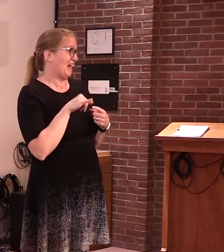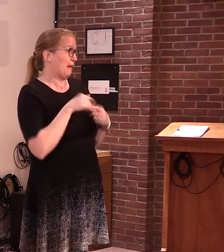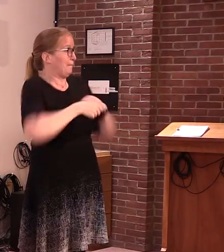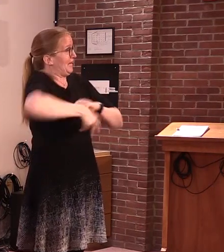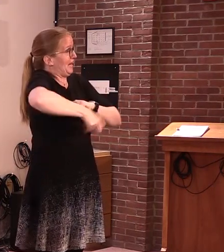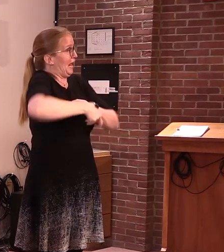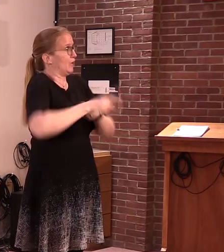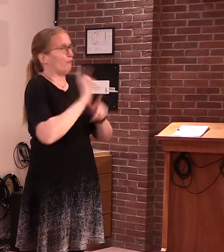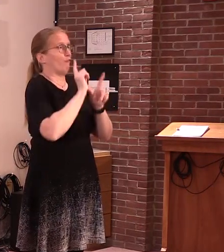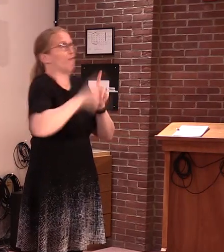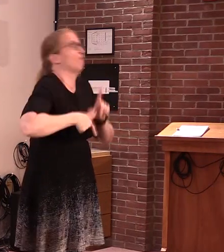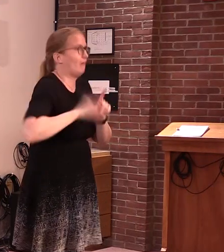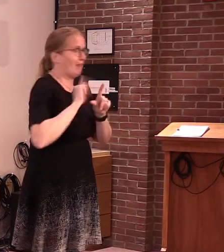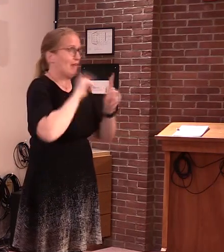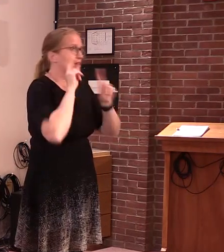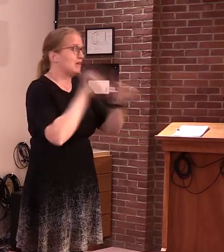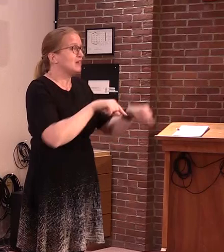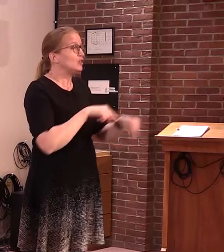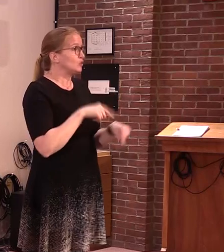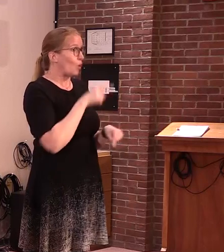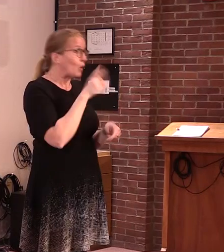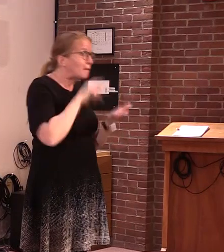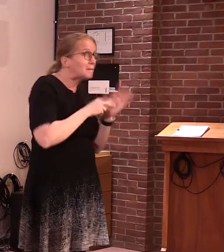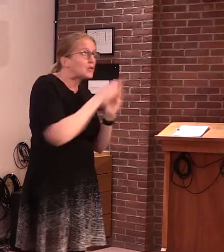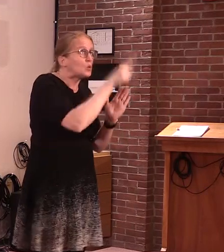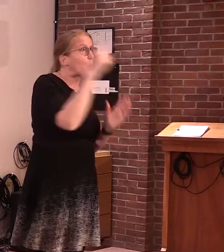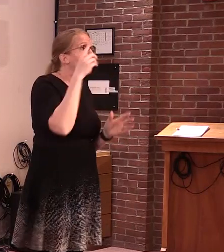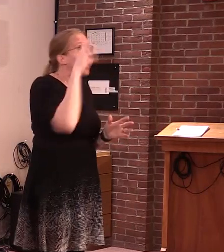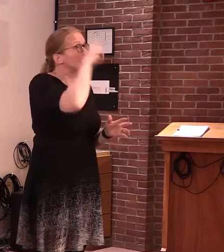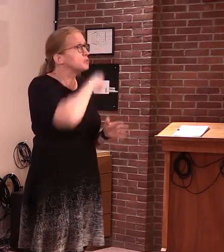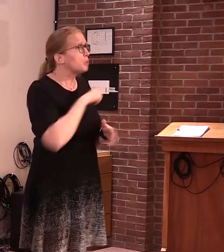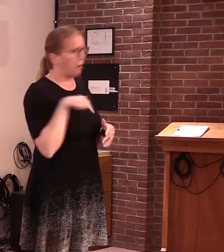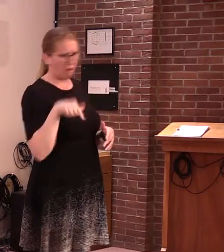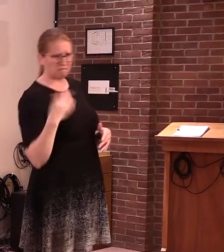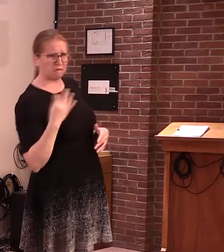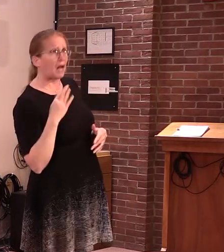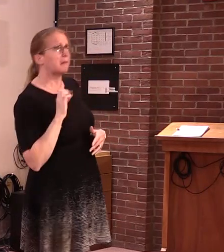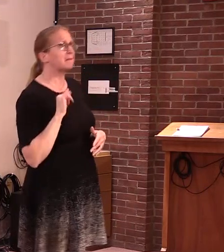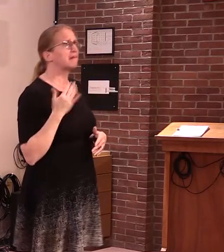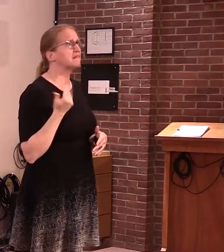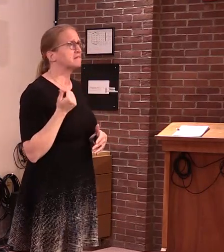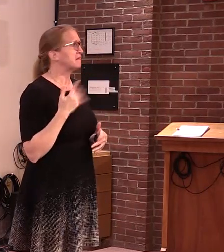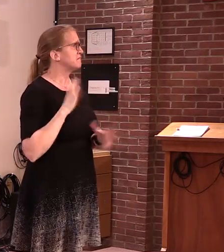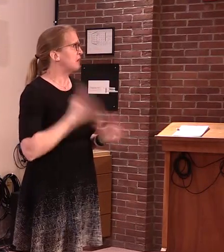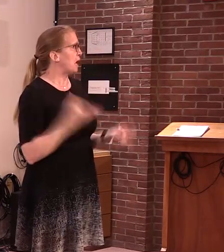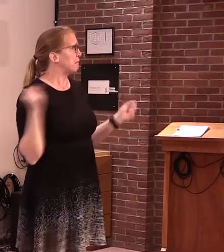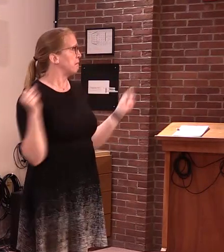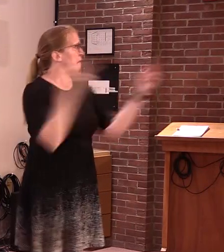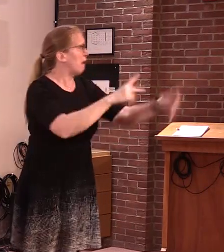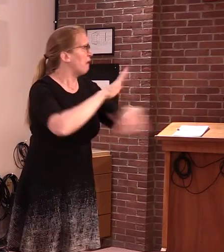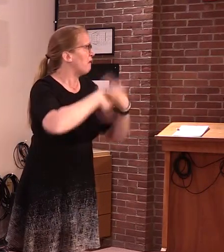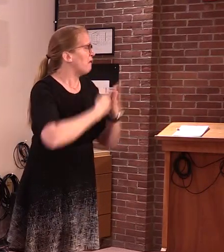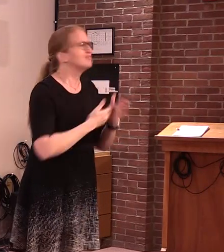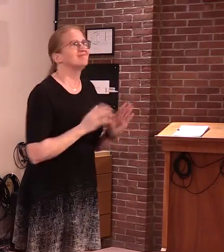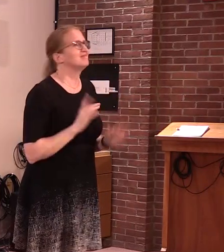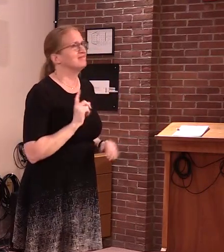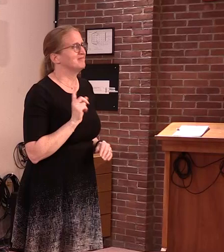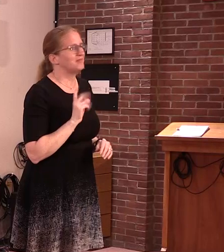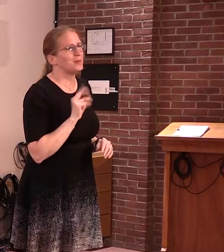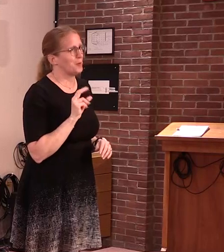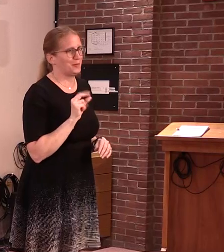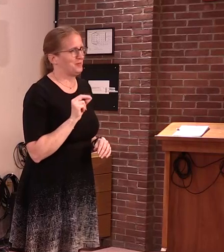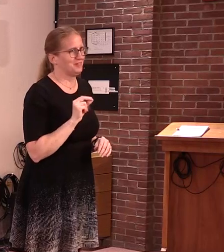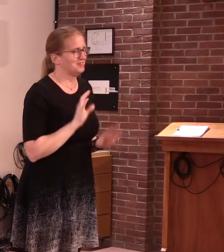conclude that this ban will be lifted at that time. I have seen some dental practices and